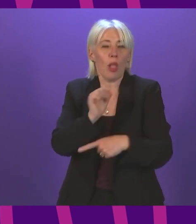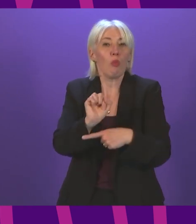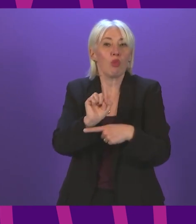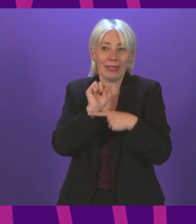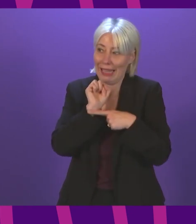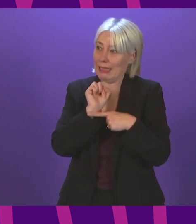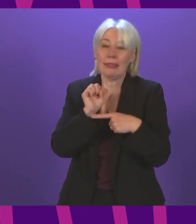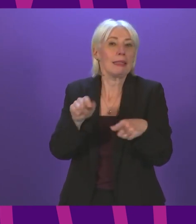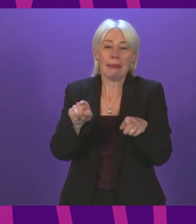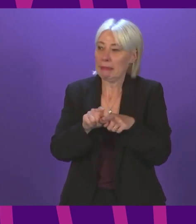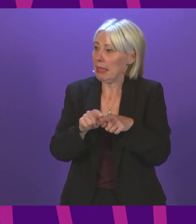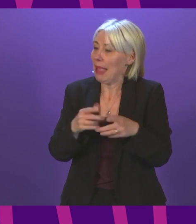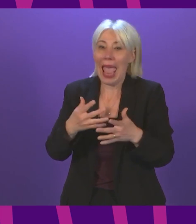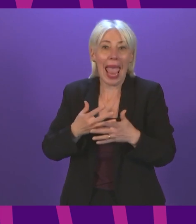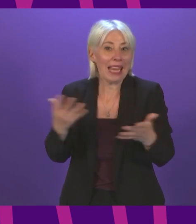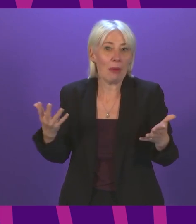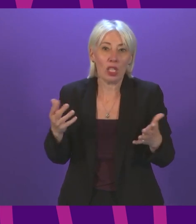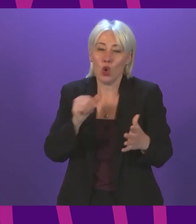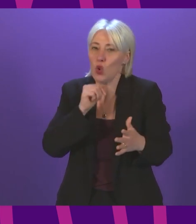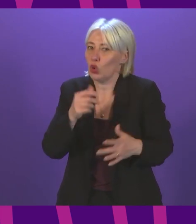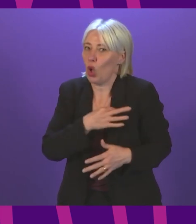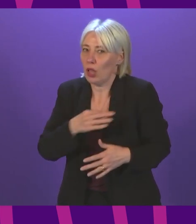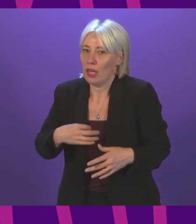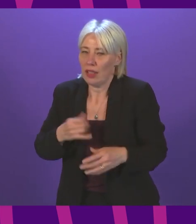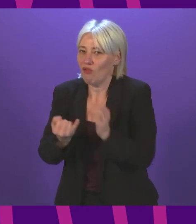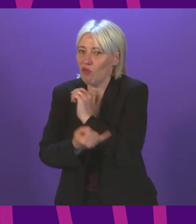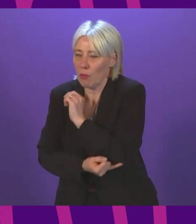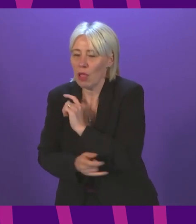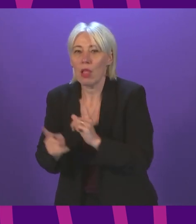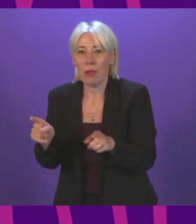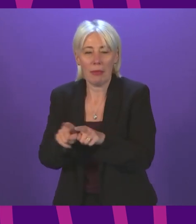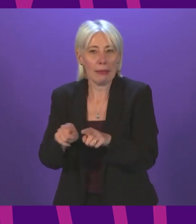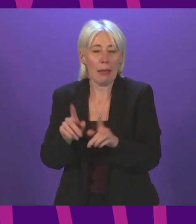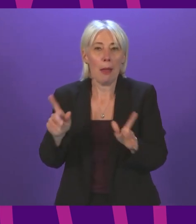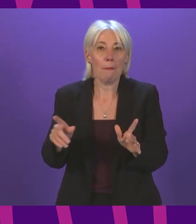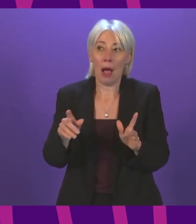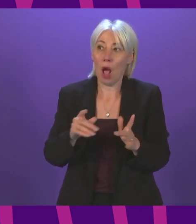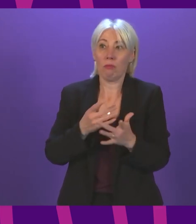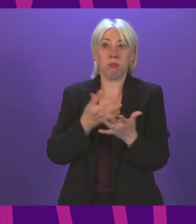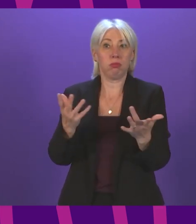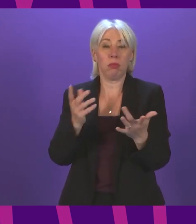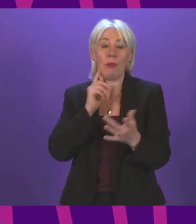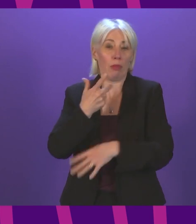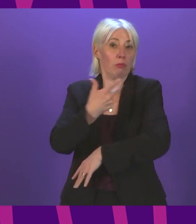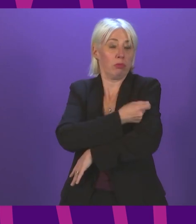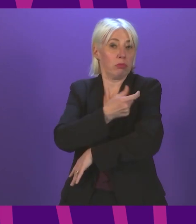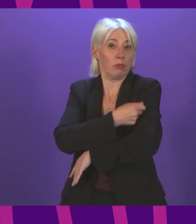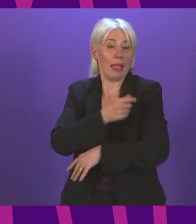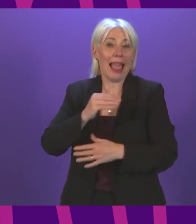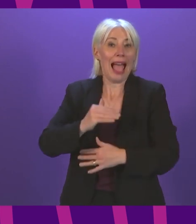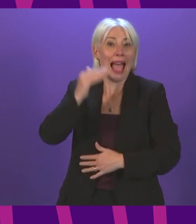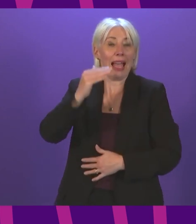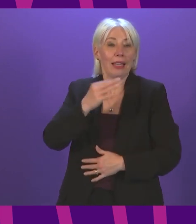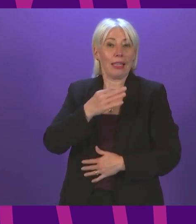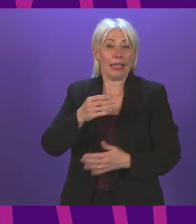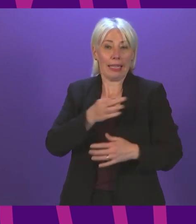as it does to somebody who is not clinically vulnerable. We see high uptake rates amongst the highly clinical